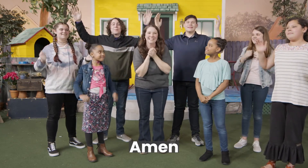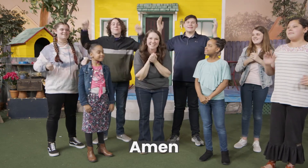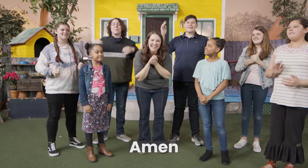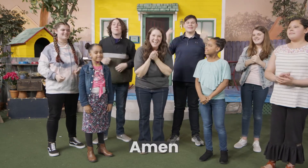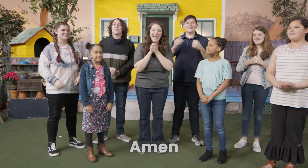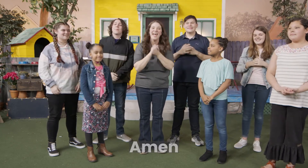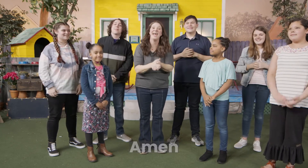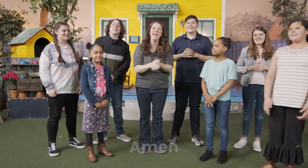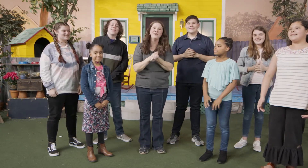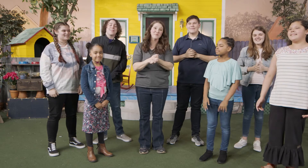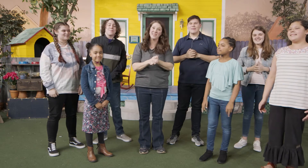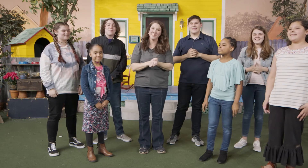Amen.